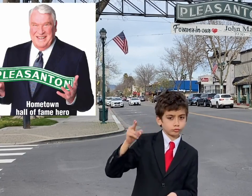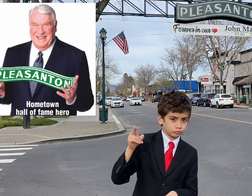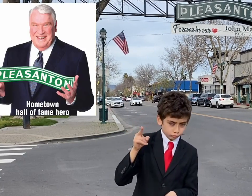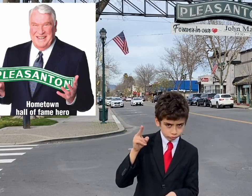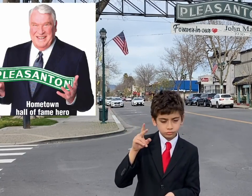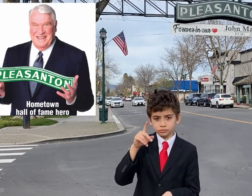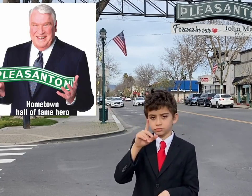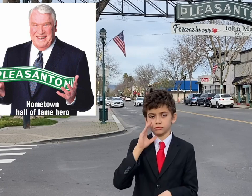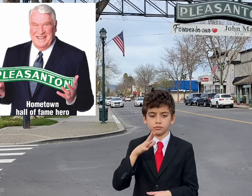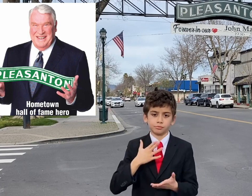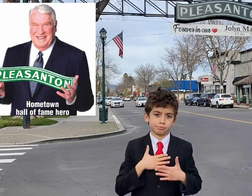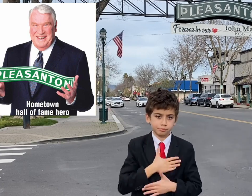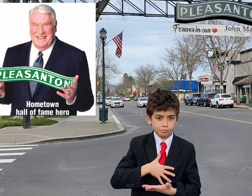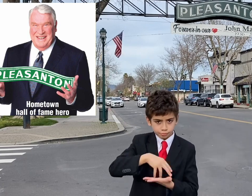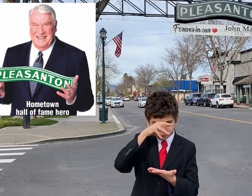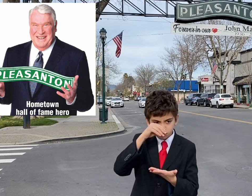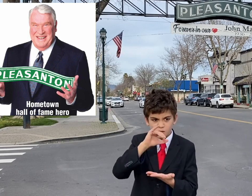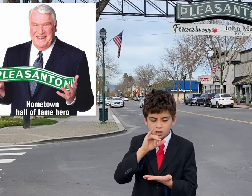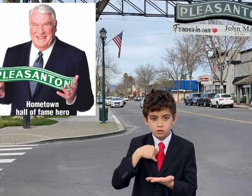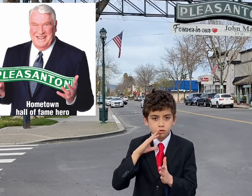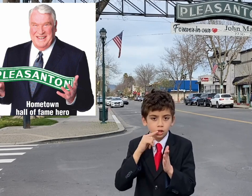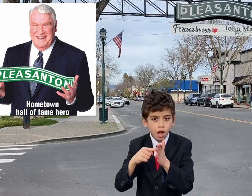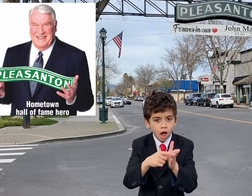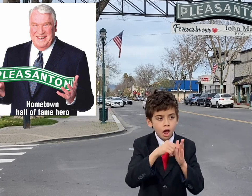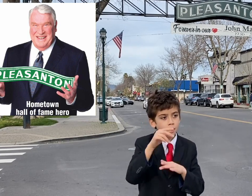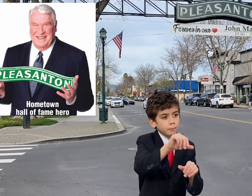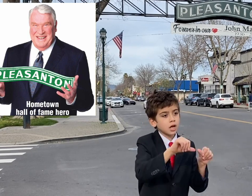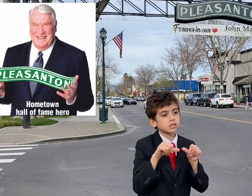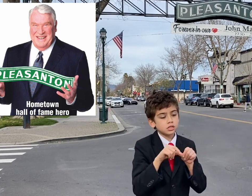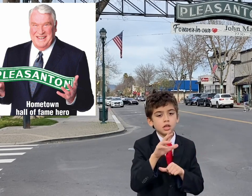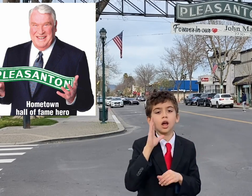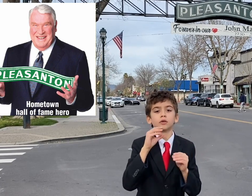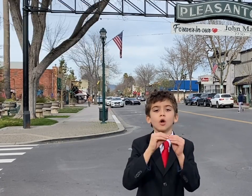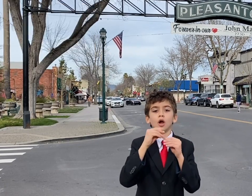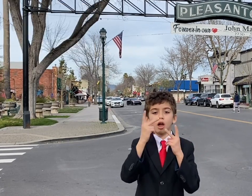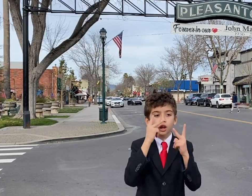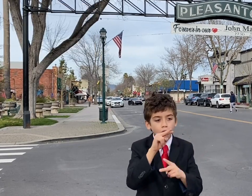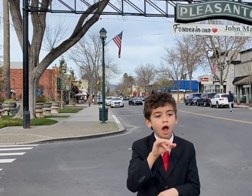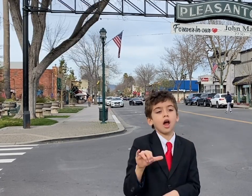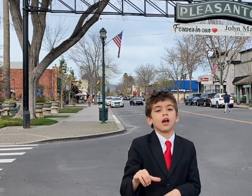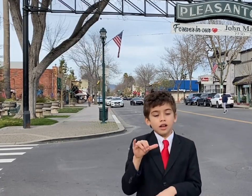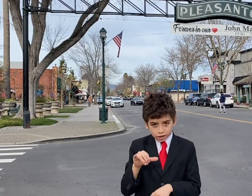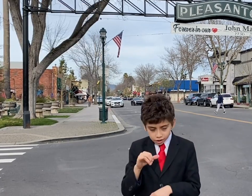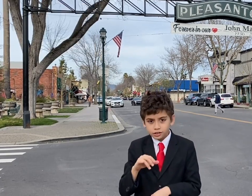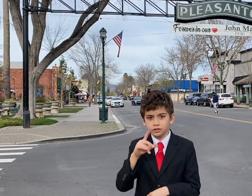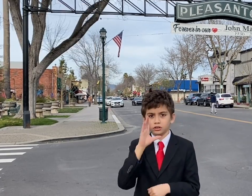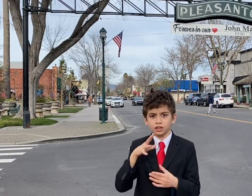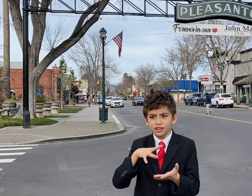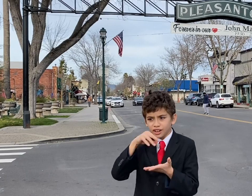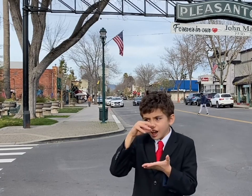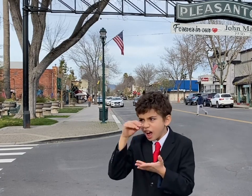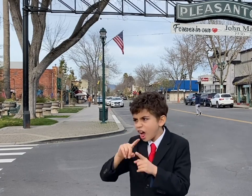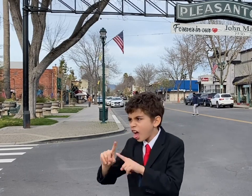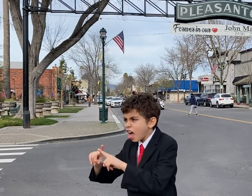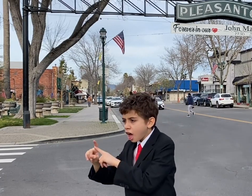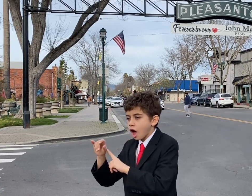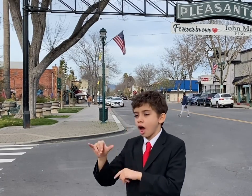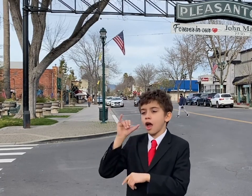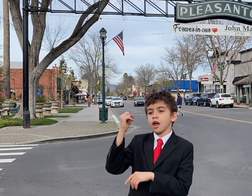Pleasanton. We hope you enjoy learning about all the different places and at the same time learning how the city of Pleasanton